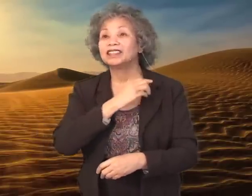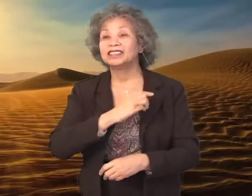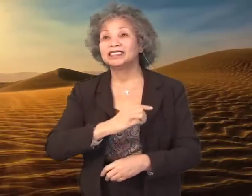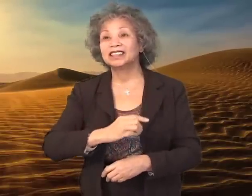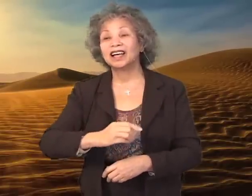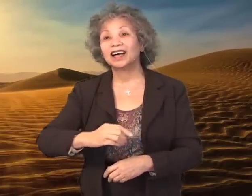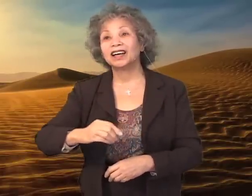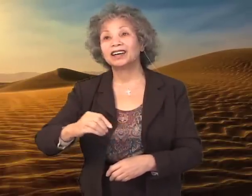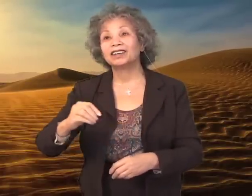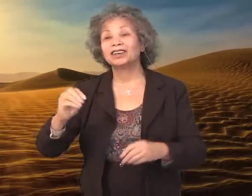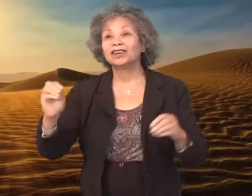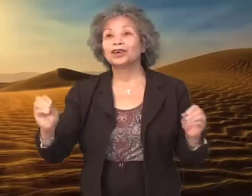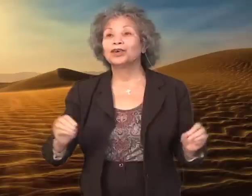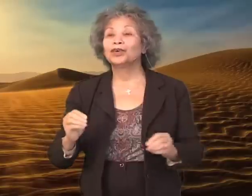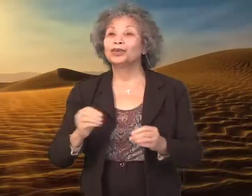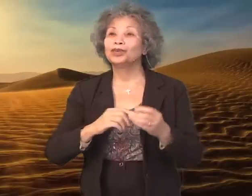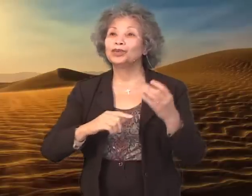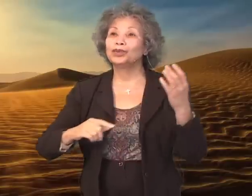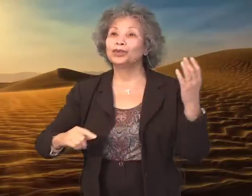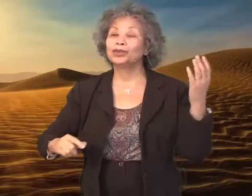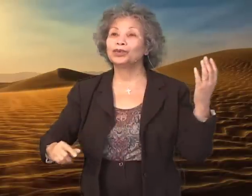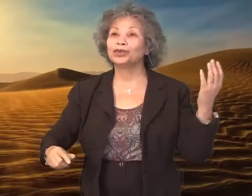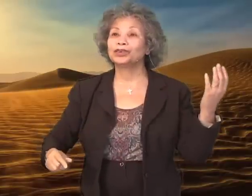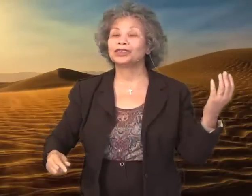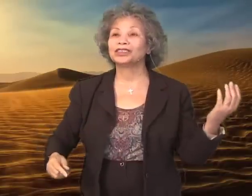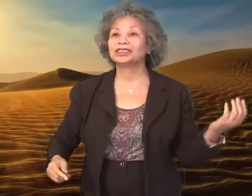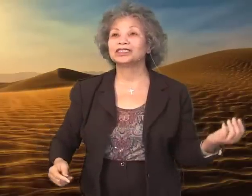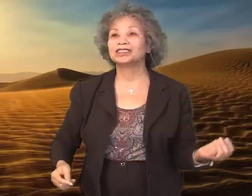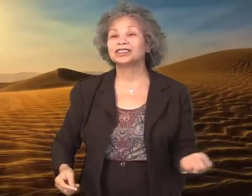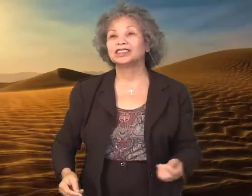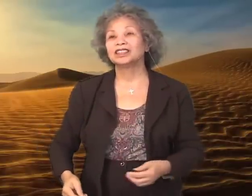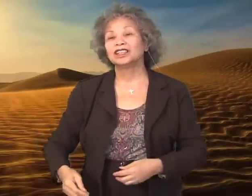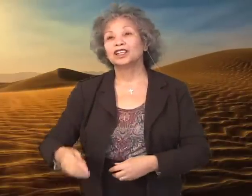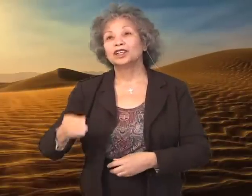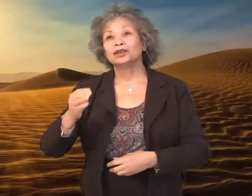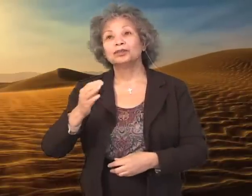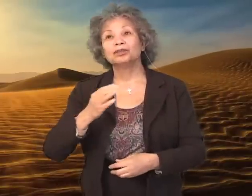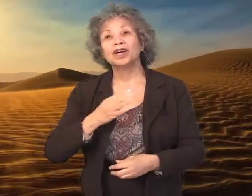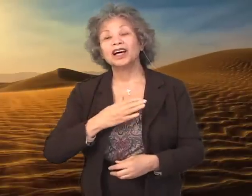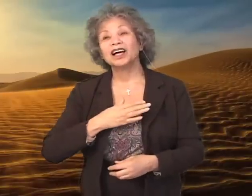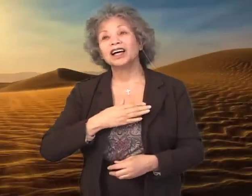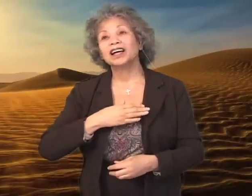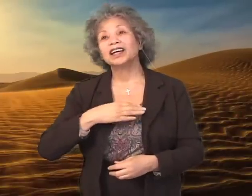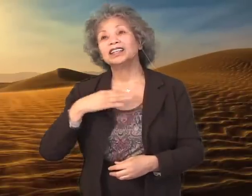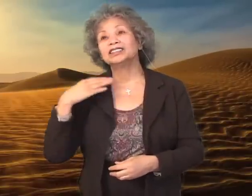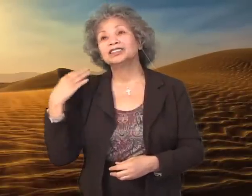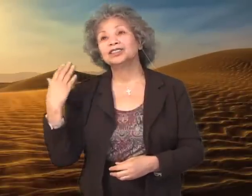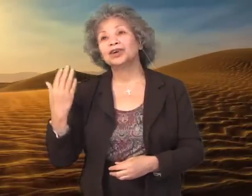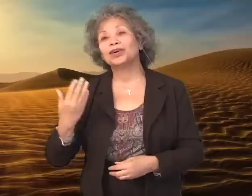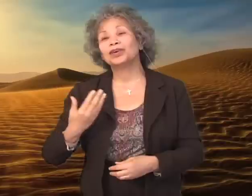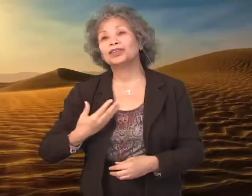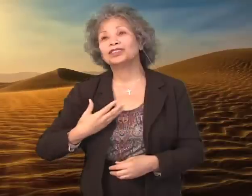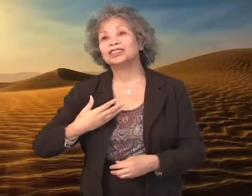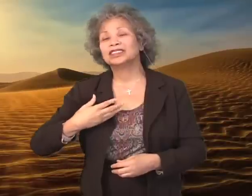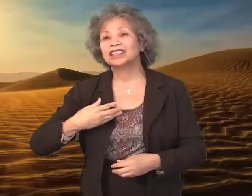desire, O Lord. My soul's